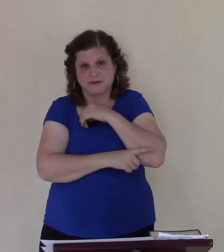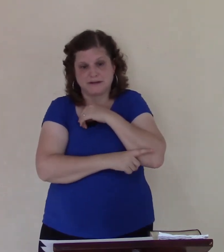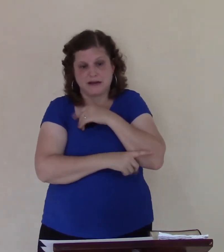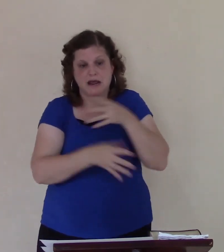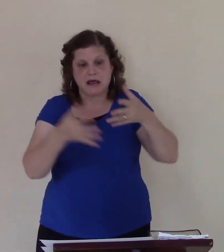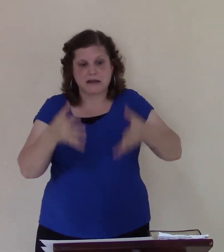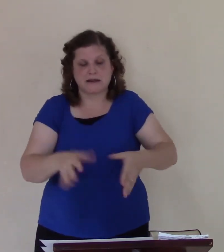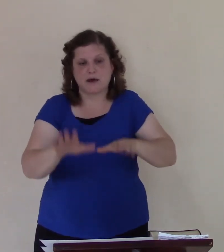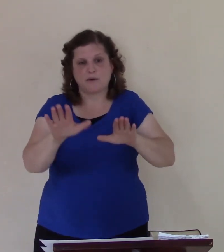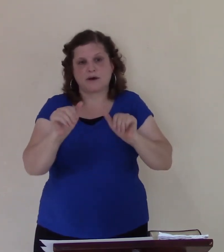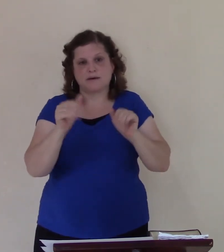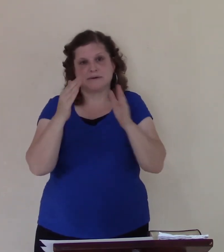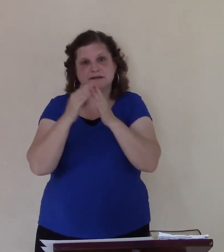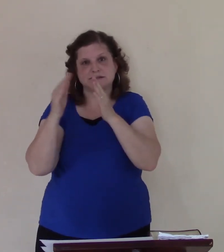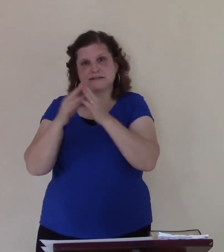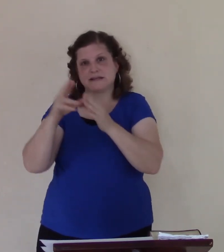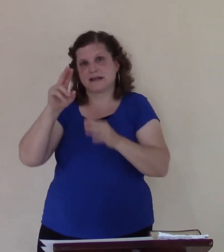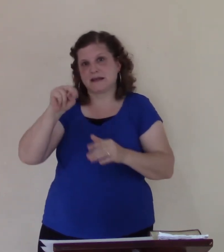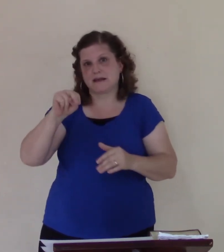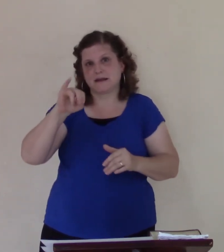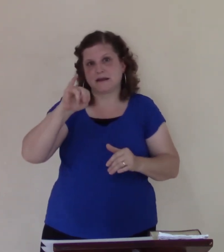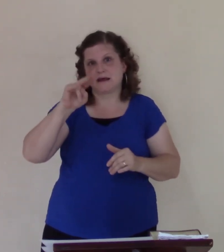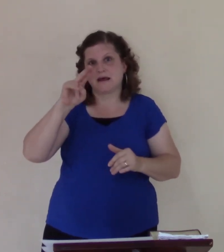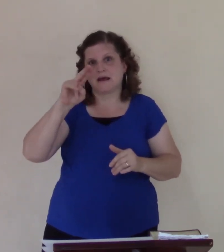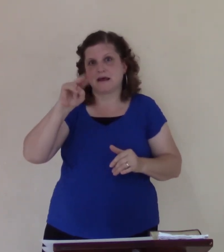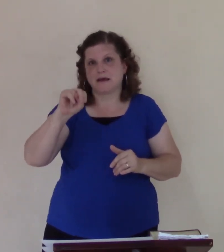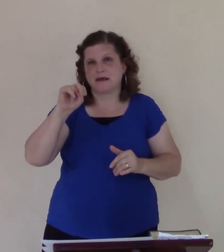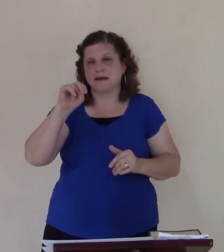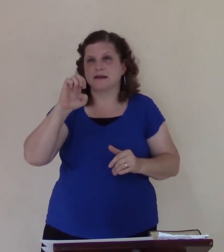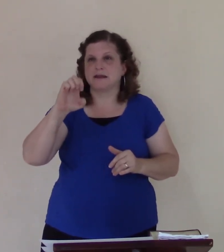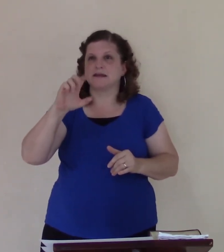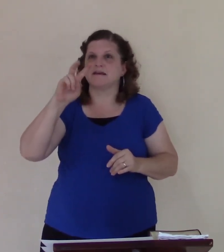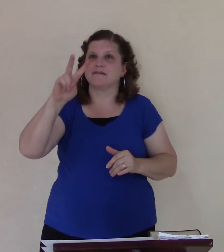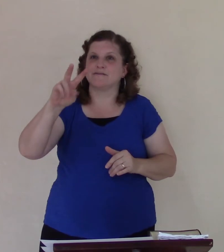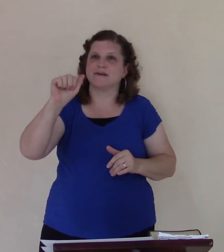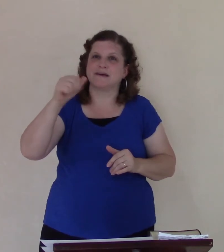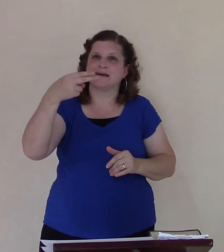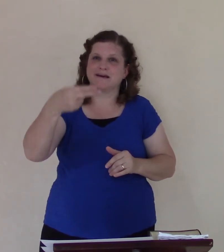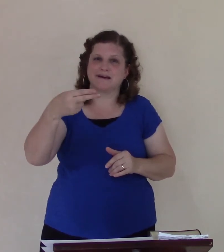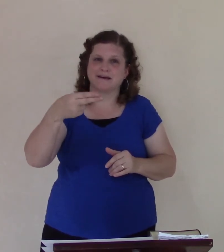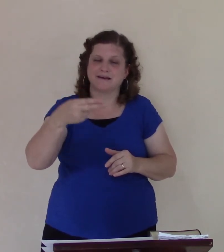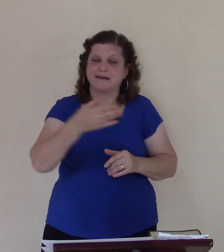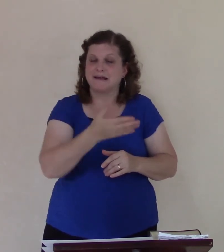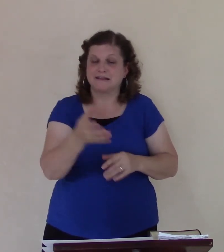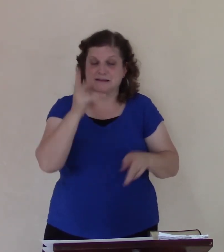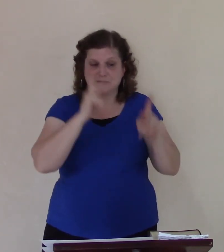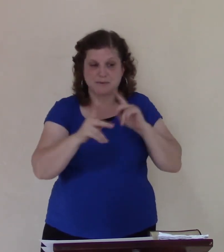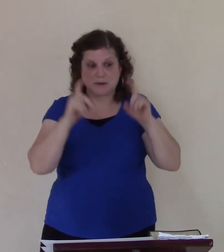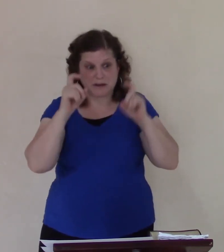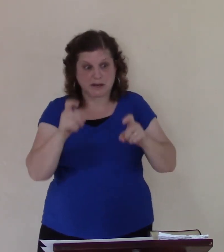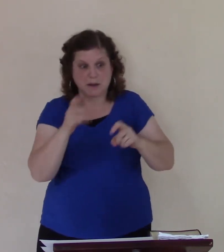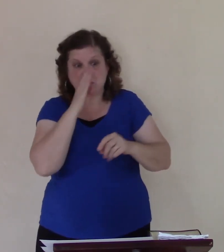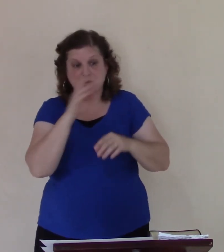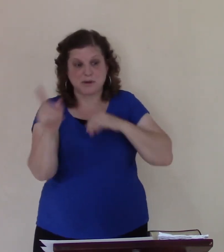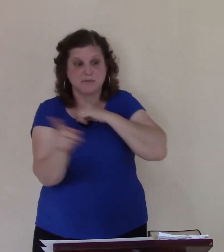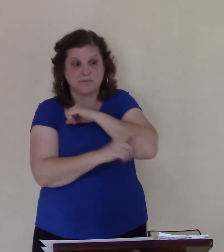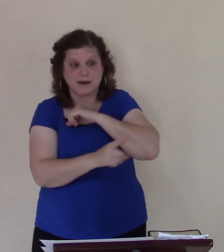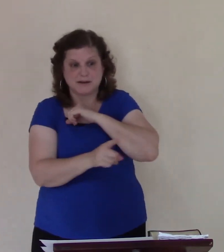city that deserves to be punished the people who deserve to be punished they're the enemies of God the